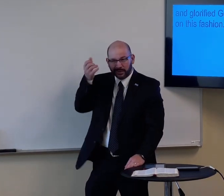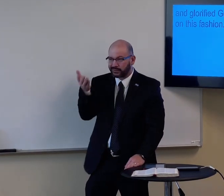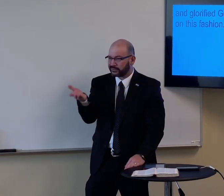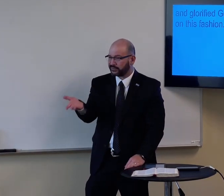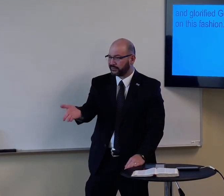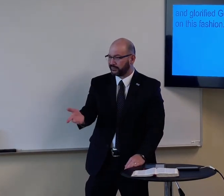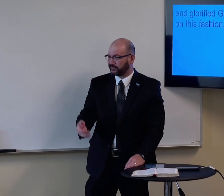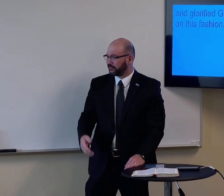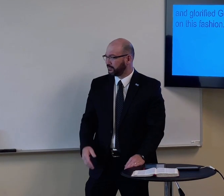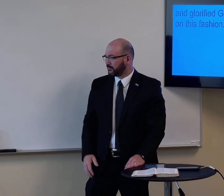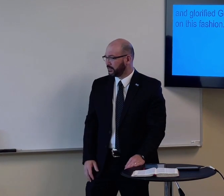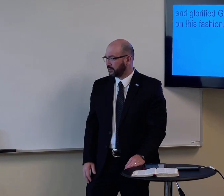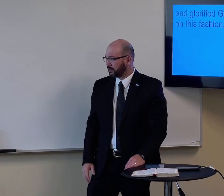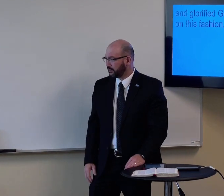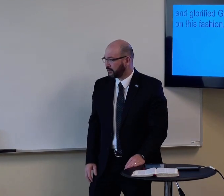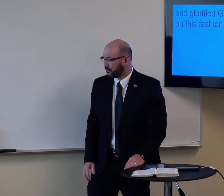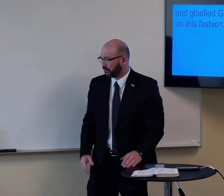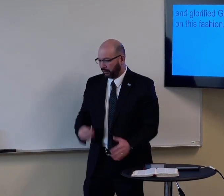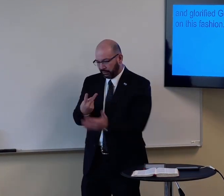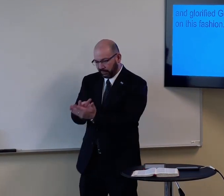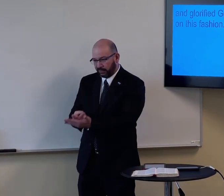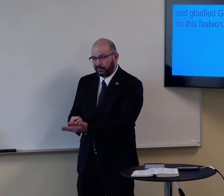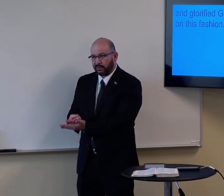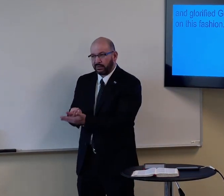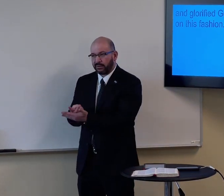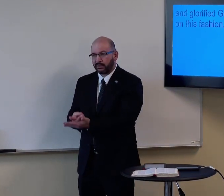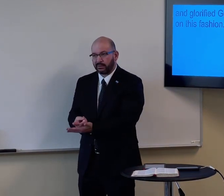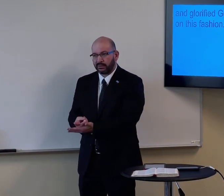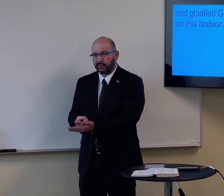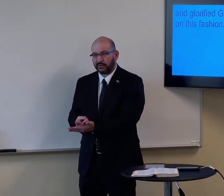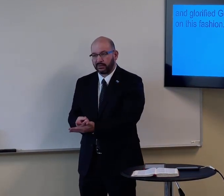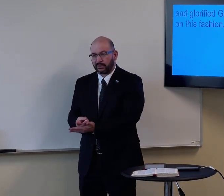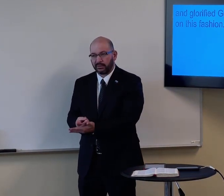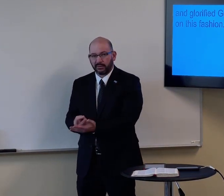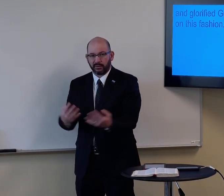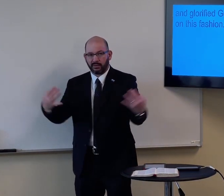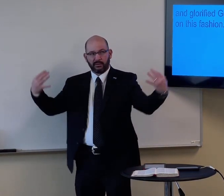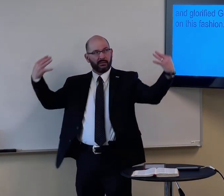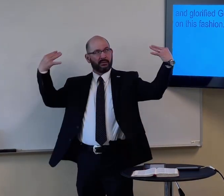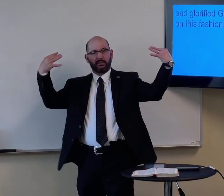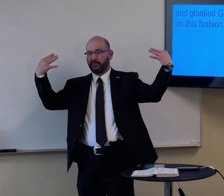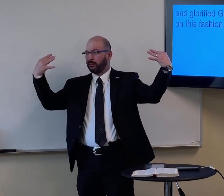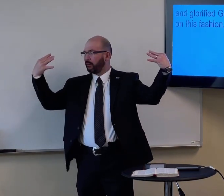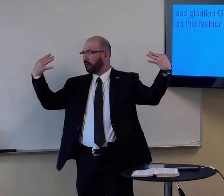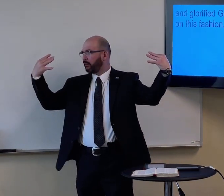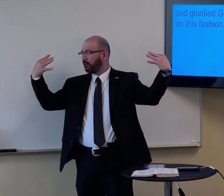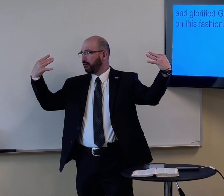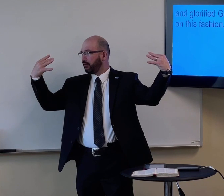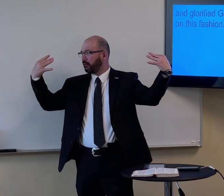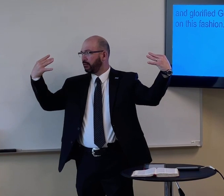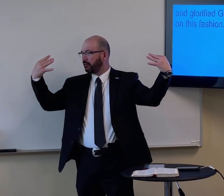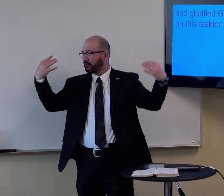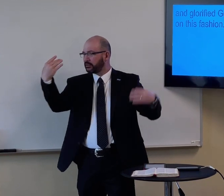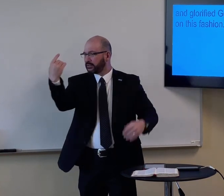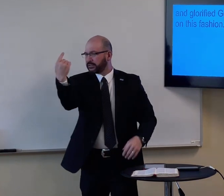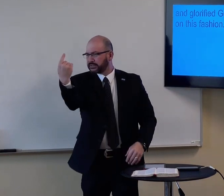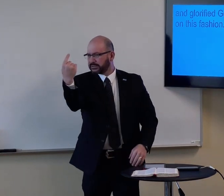So just imagine if that were you laid up, and all these people watching you,